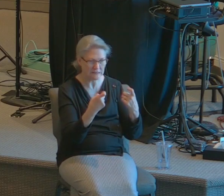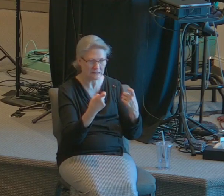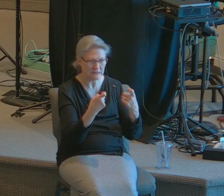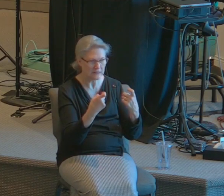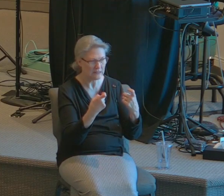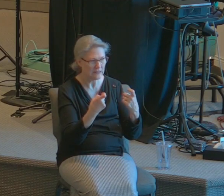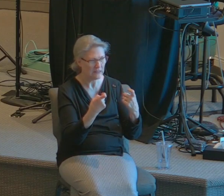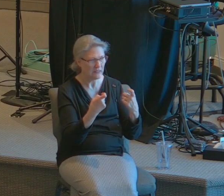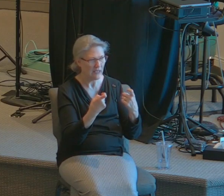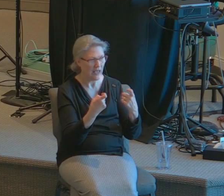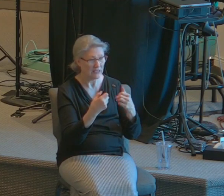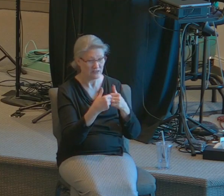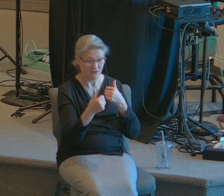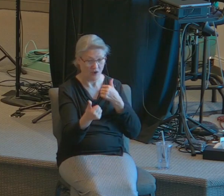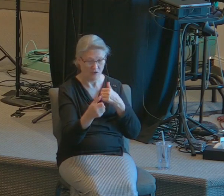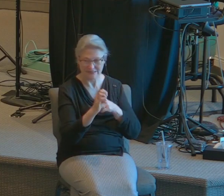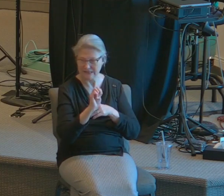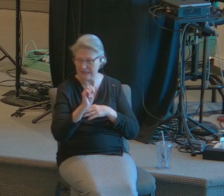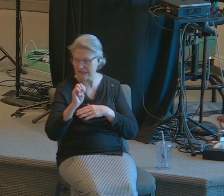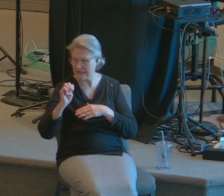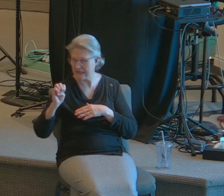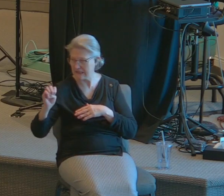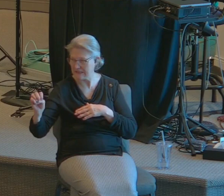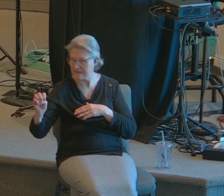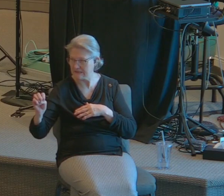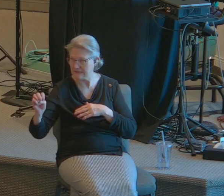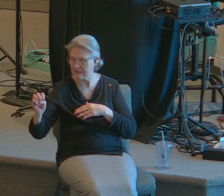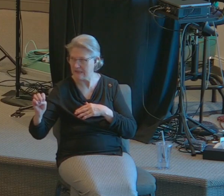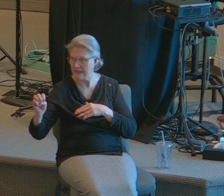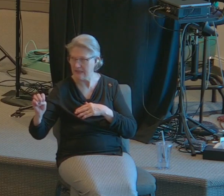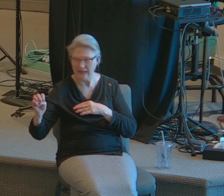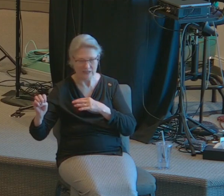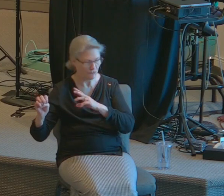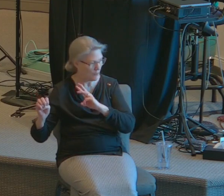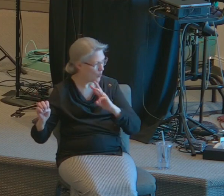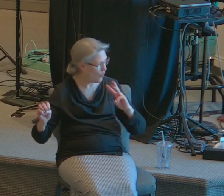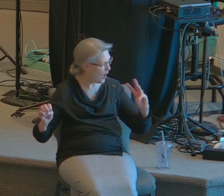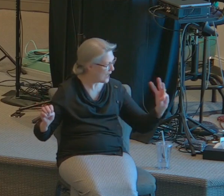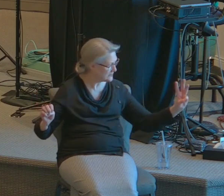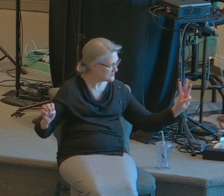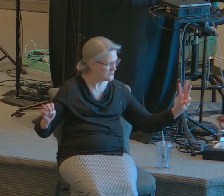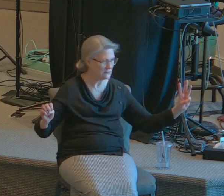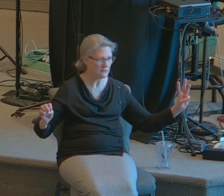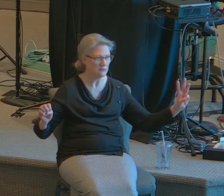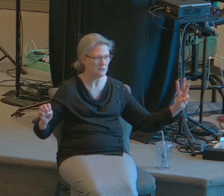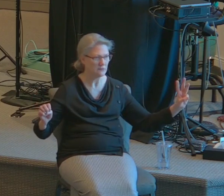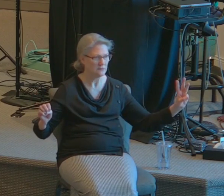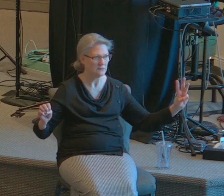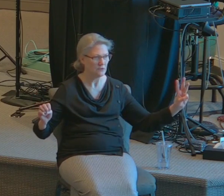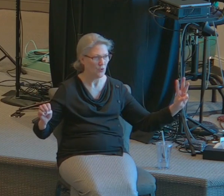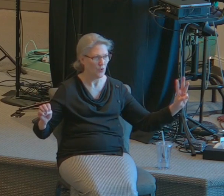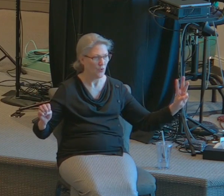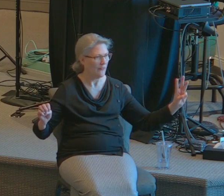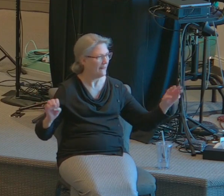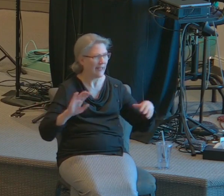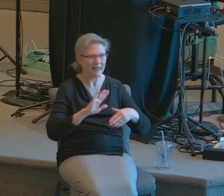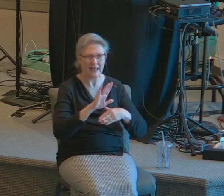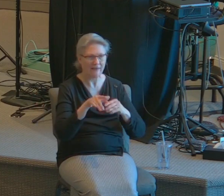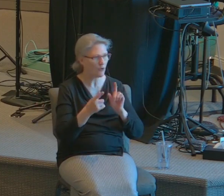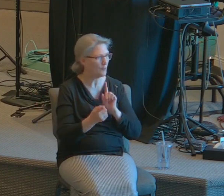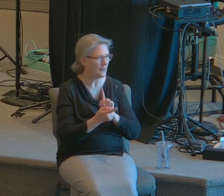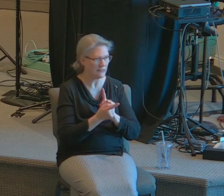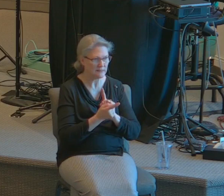sins as separated as far as the east is from the west and God